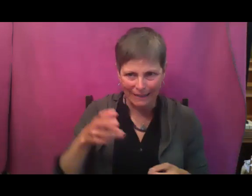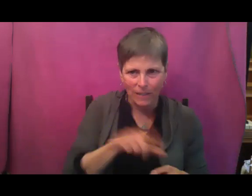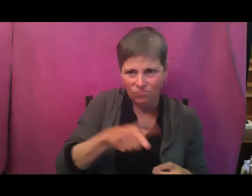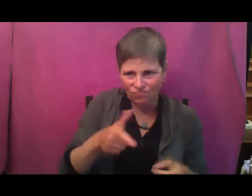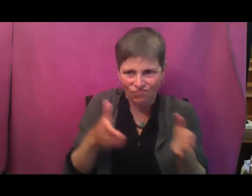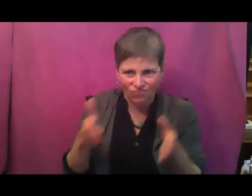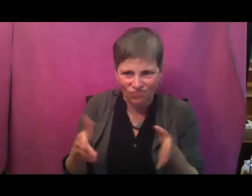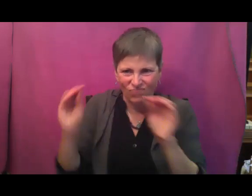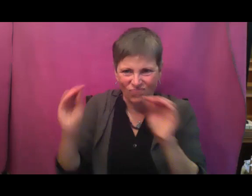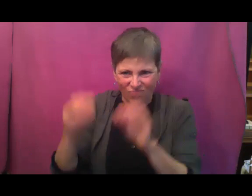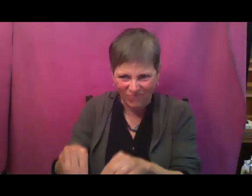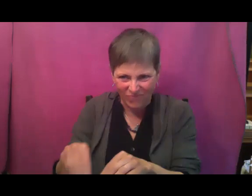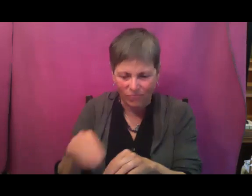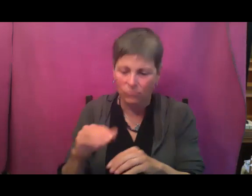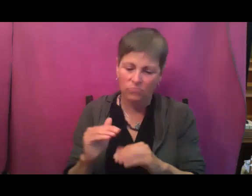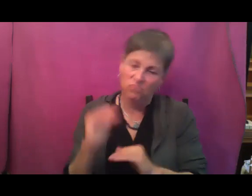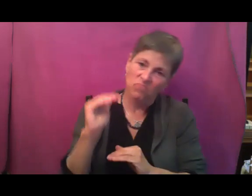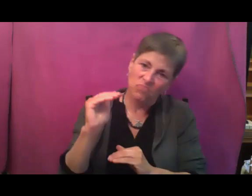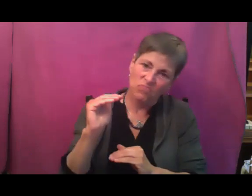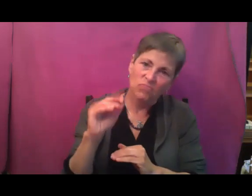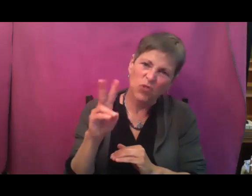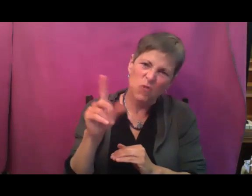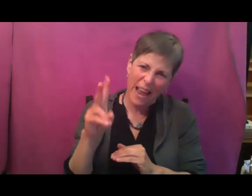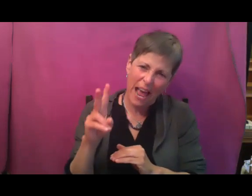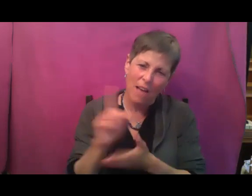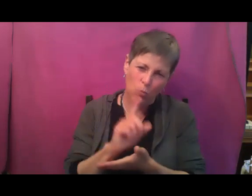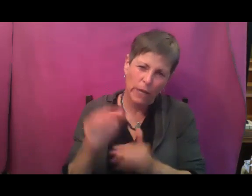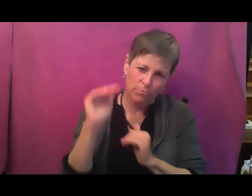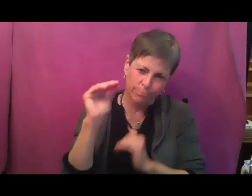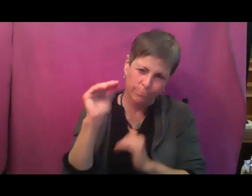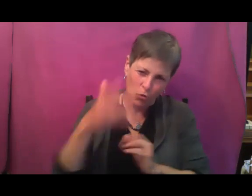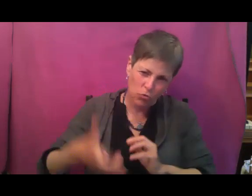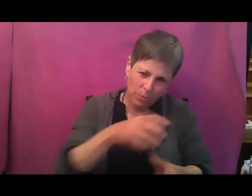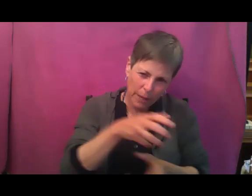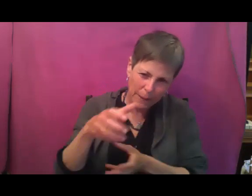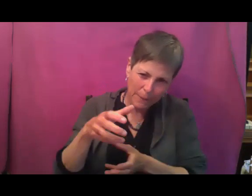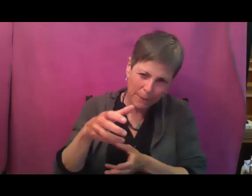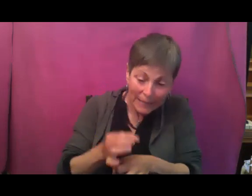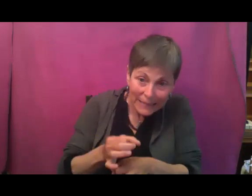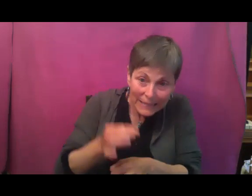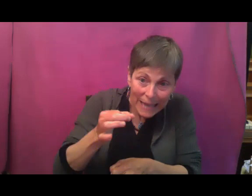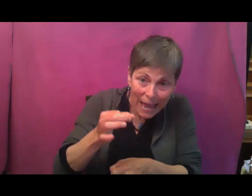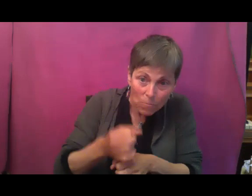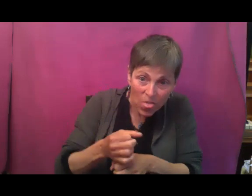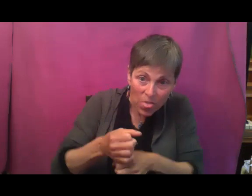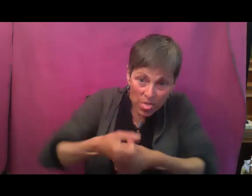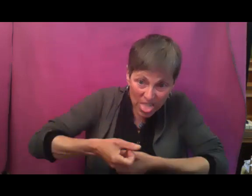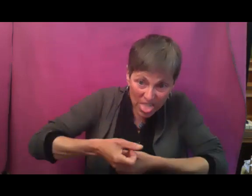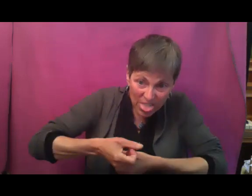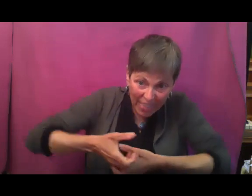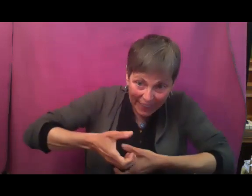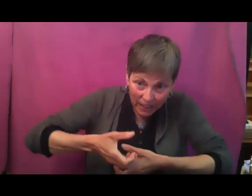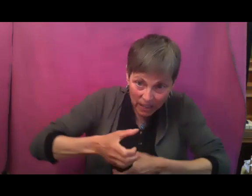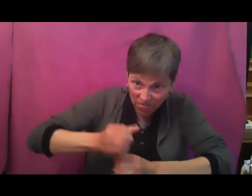two, two and a half week old transplants. And at that point, the stem is starting to thicken and get a lot more bitter.